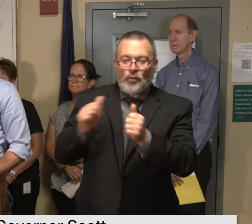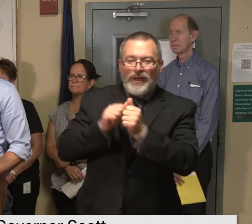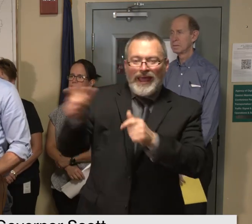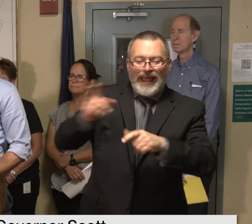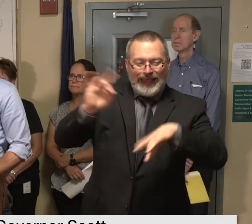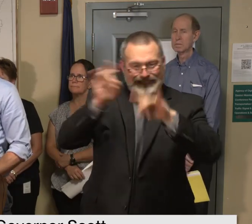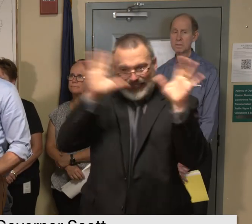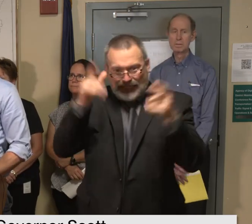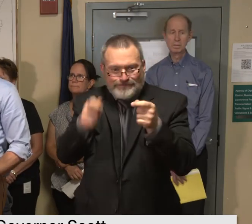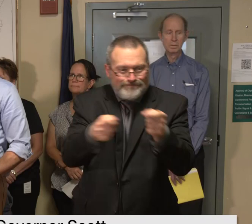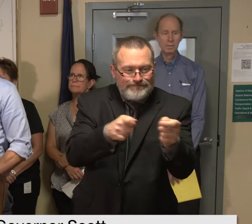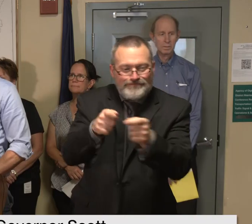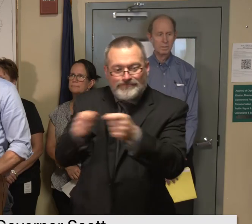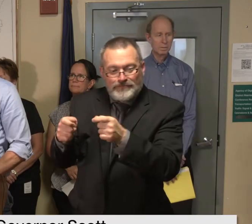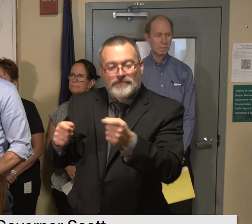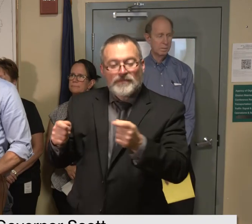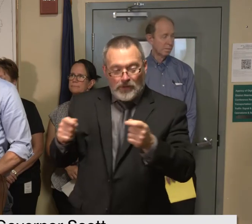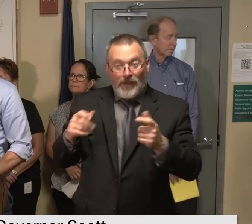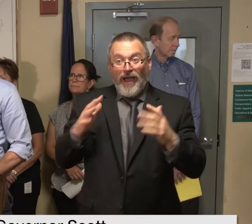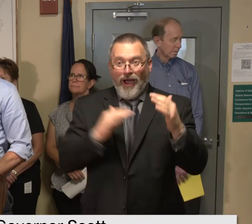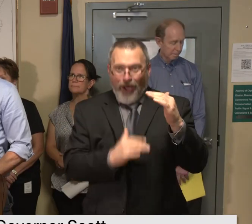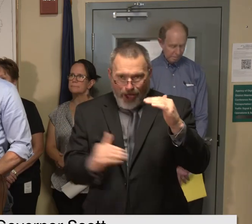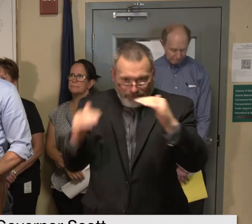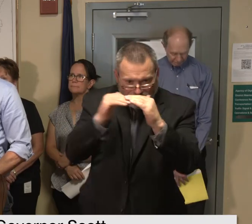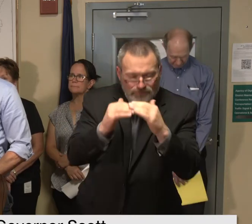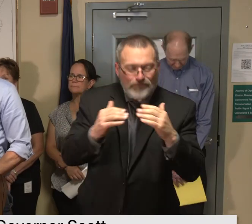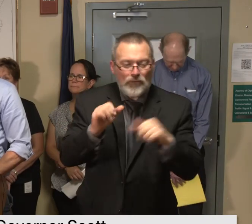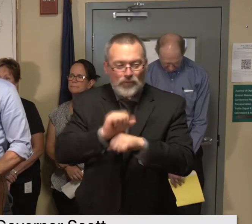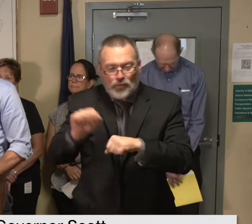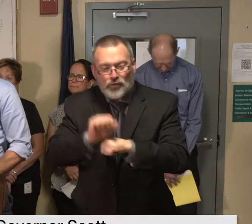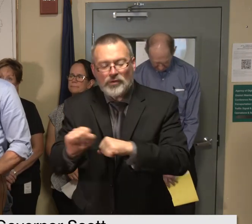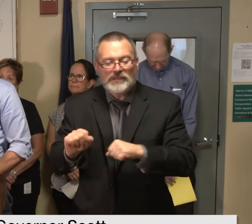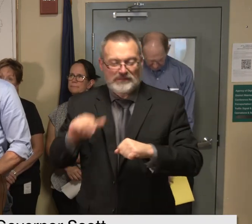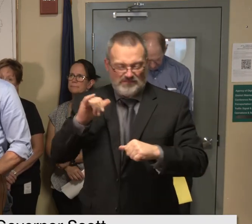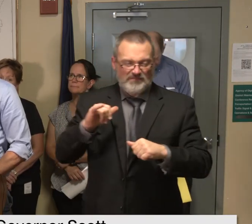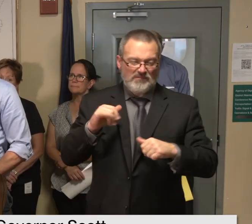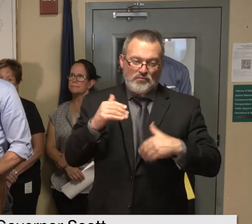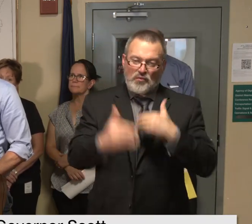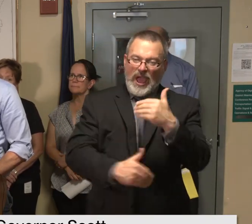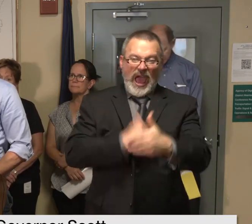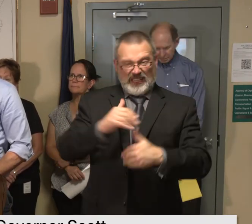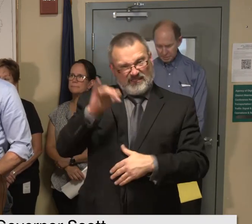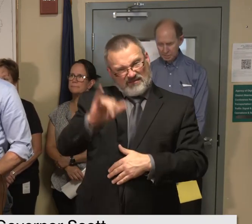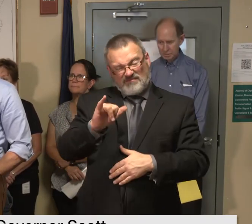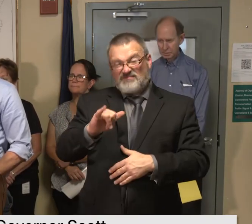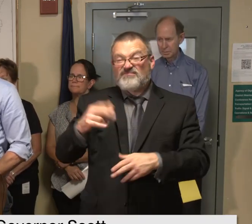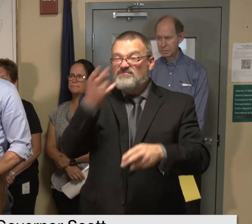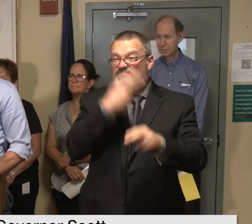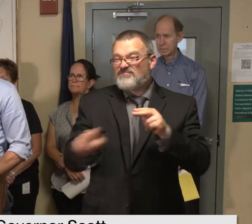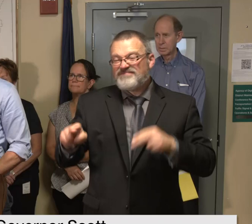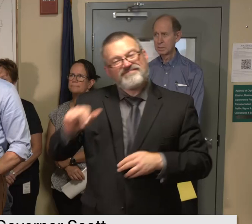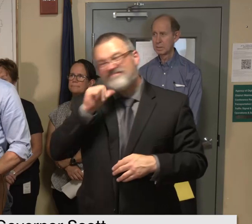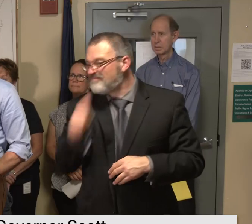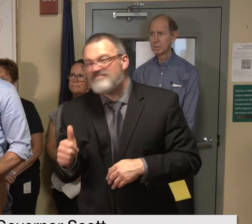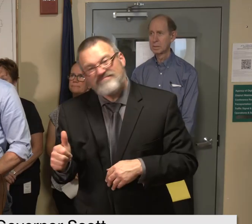and need to recover and that process and i want to emphasize this is a long-term recovery process the other element i would